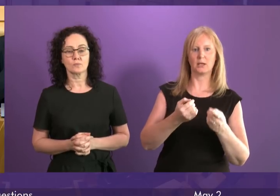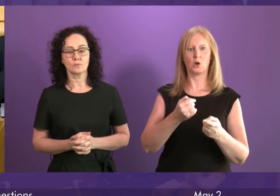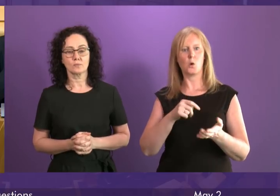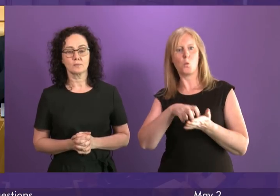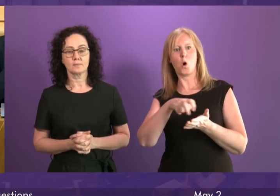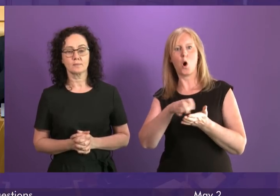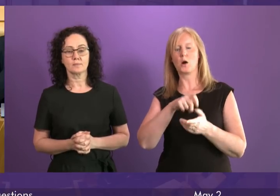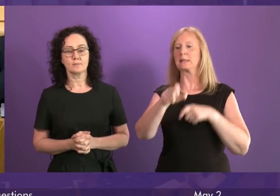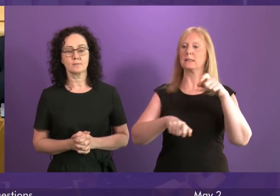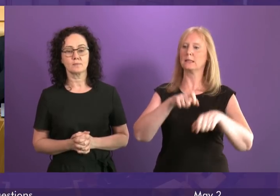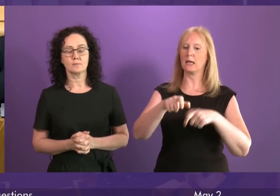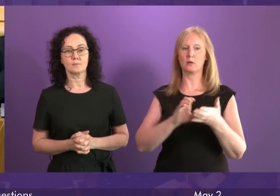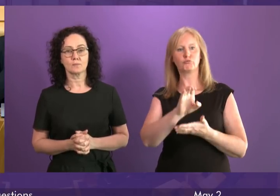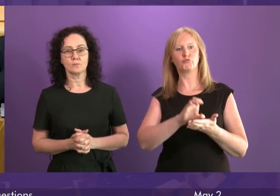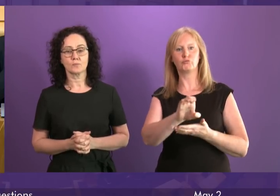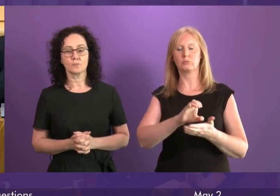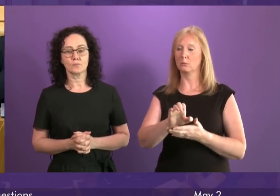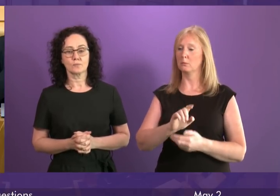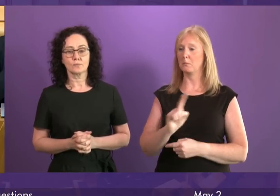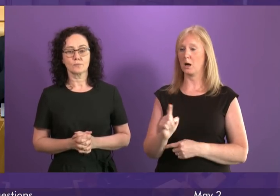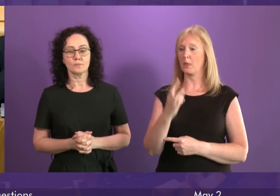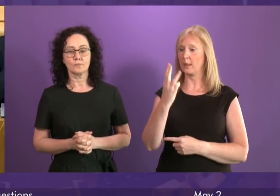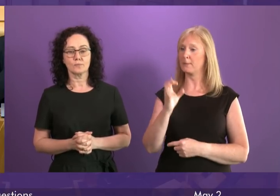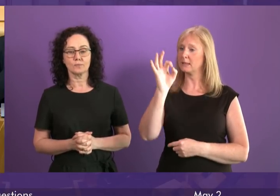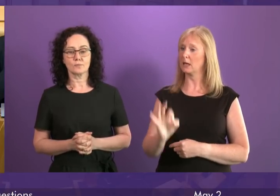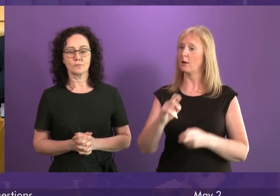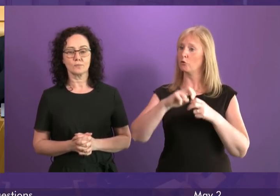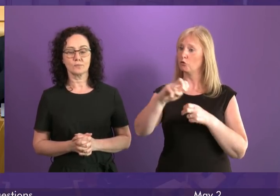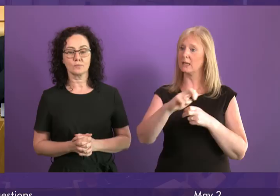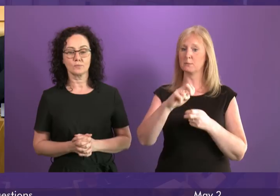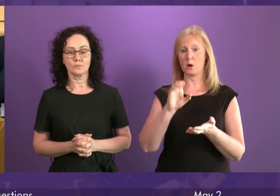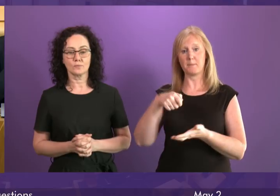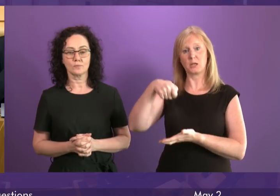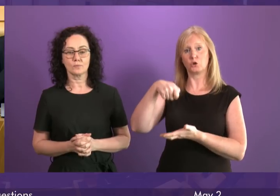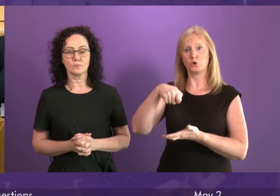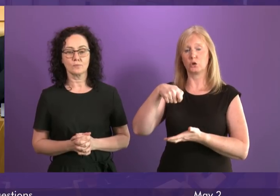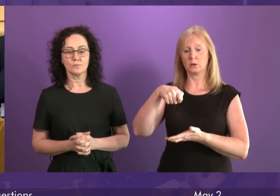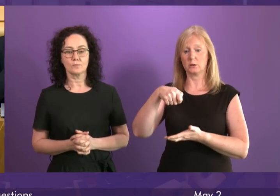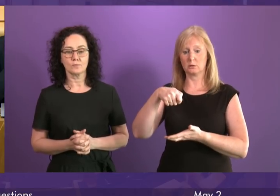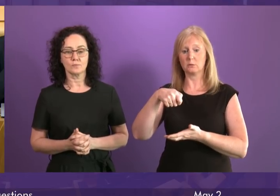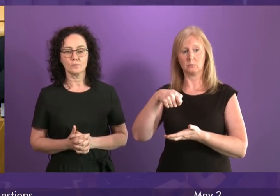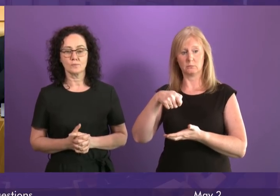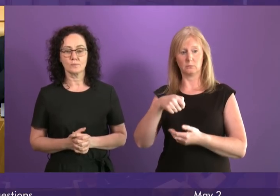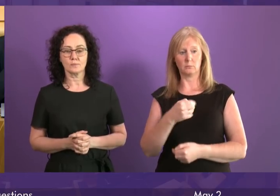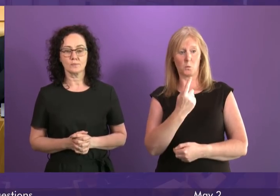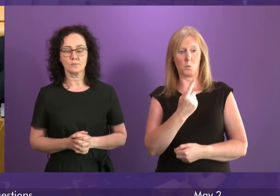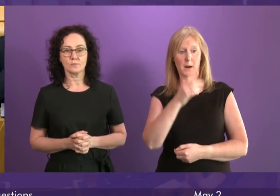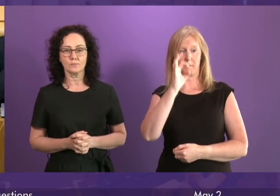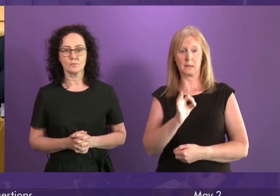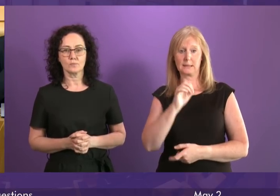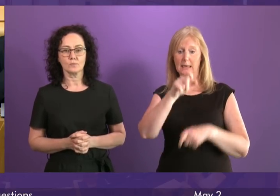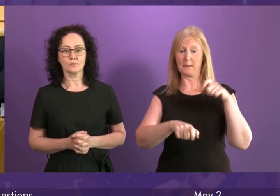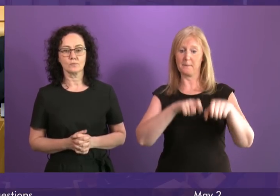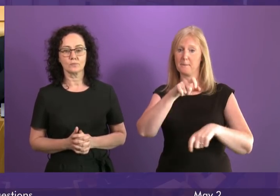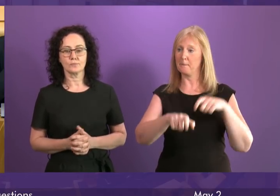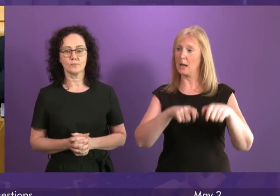it's still just 3% of the transport budget. Is it a surprise that we're currently seeing journeys by bike in Scotland at 1%? That's